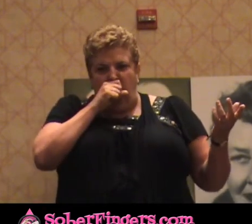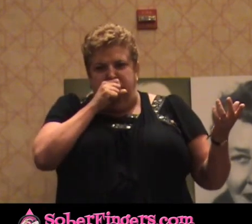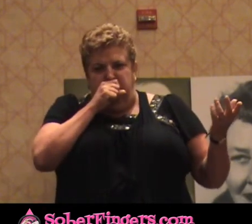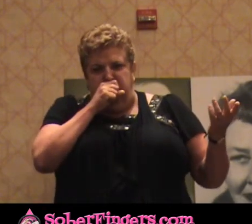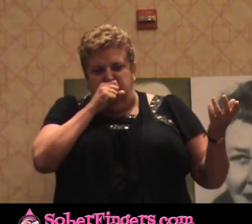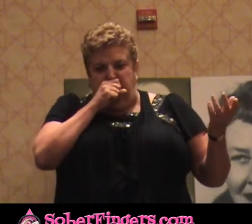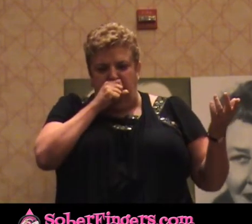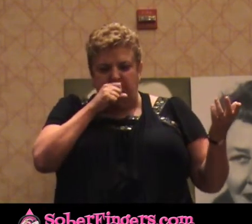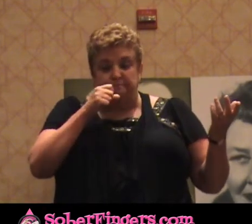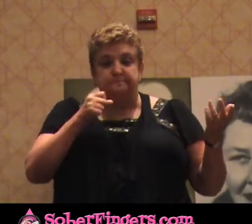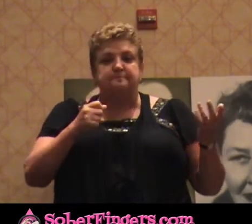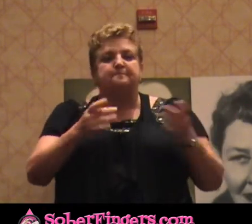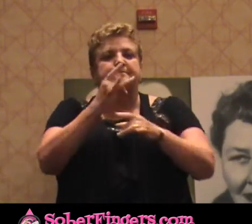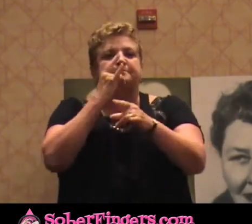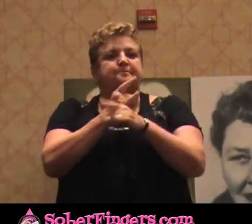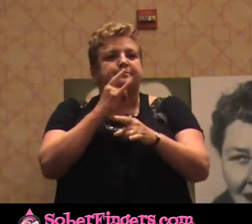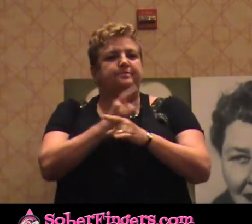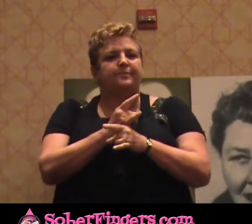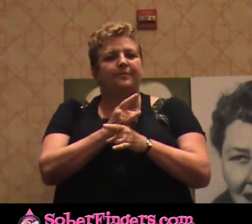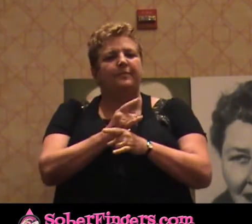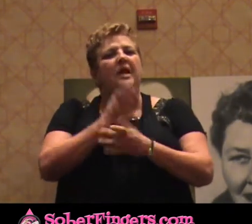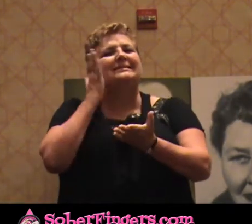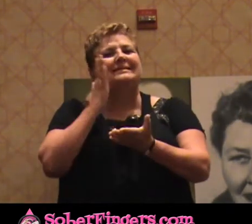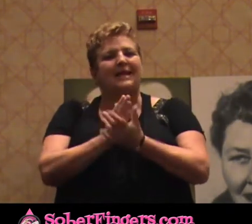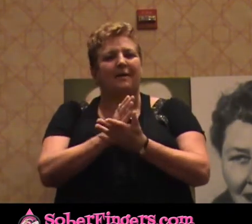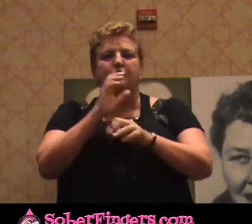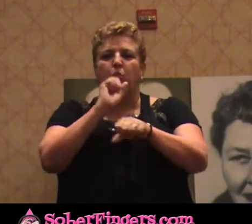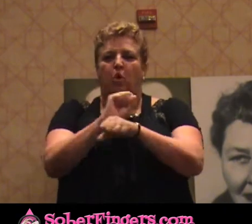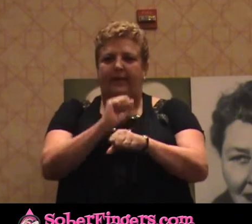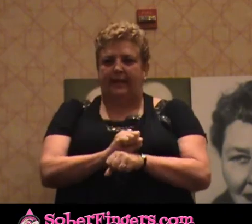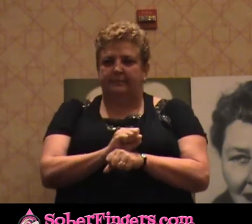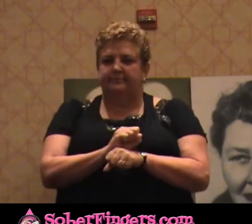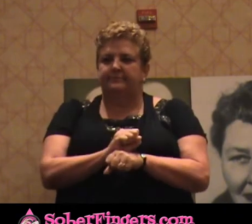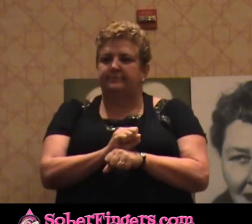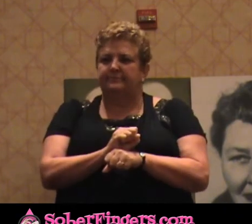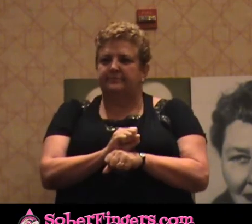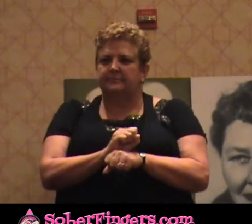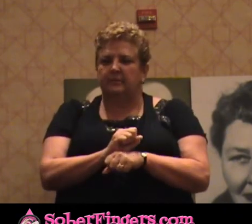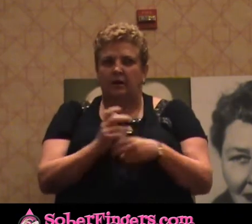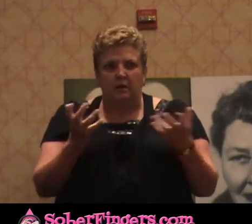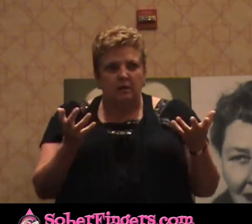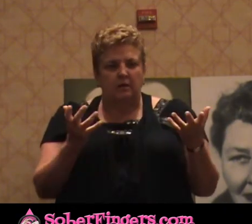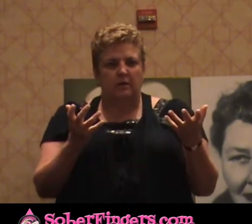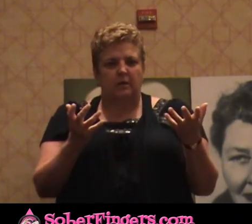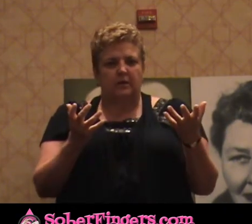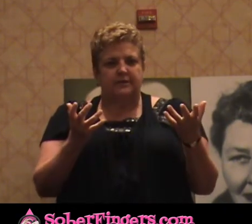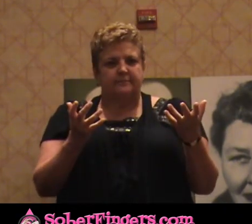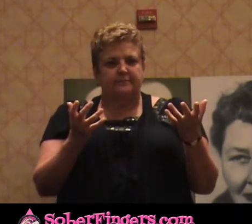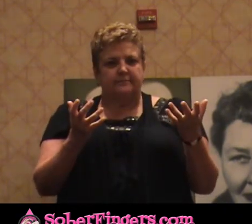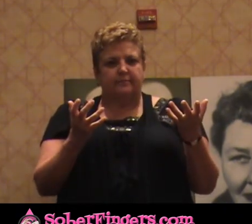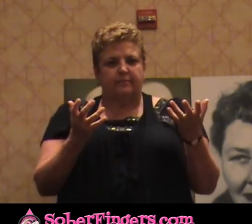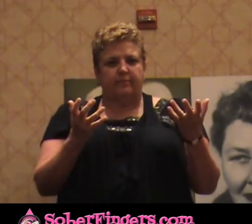Alcohol, you say, stop working. How dare to stop working? I have no other point of reference.